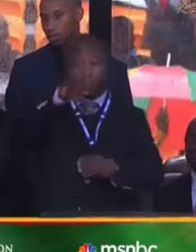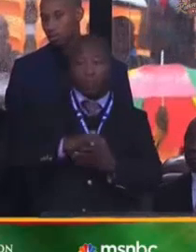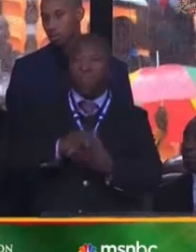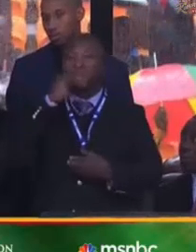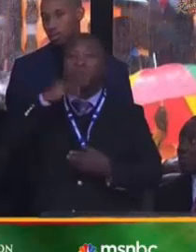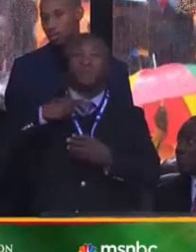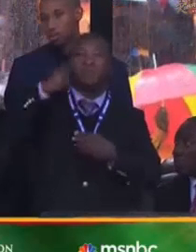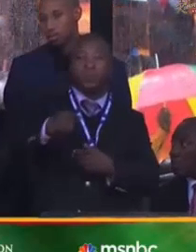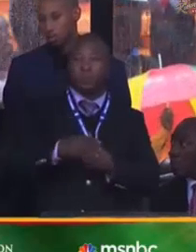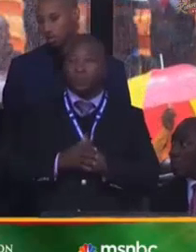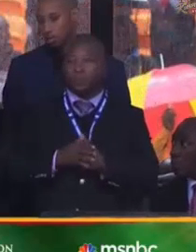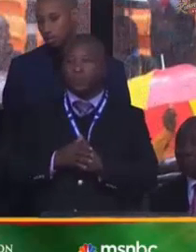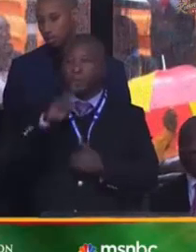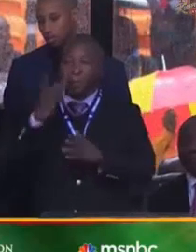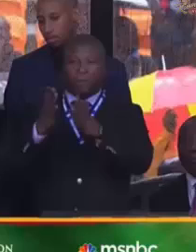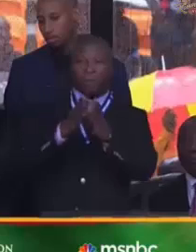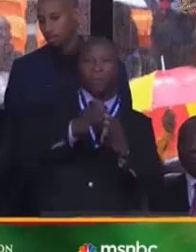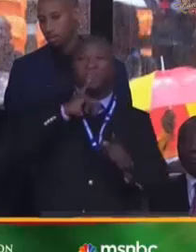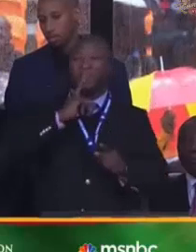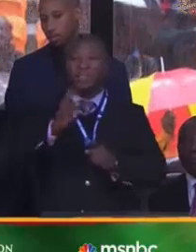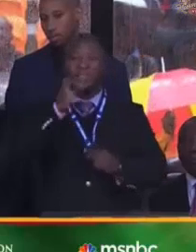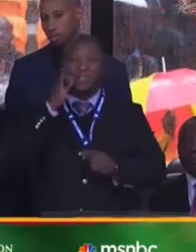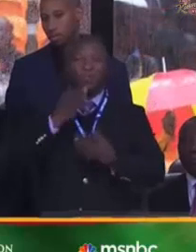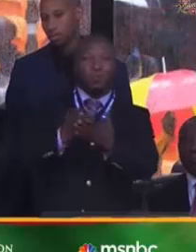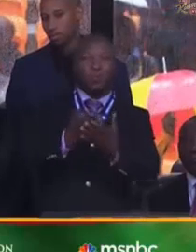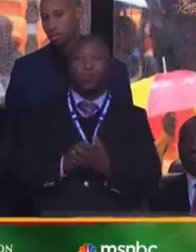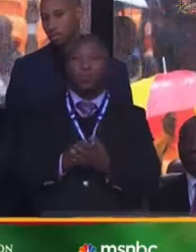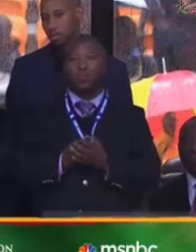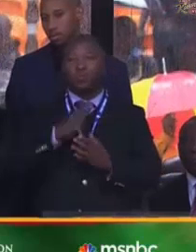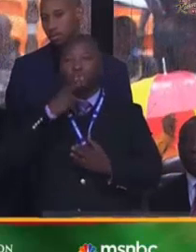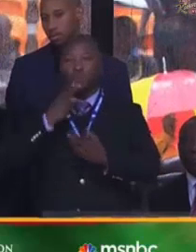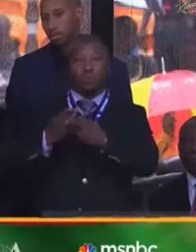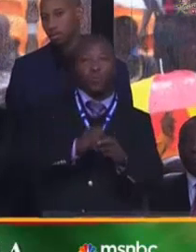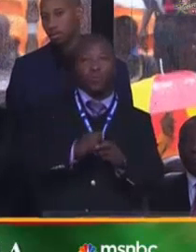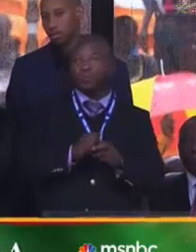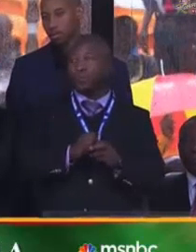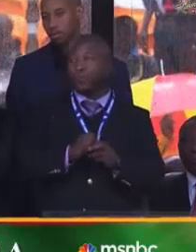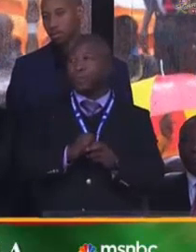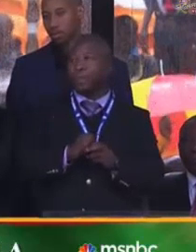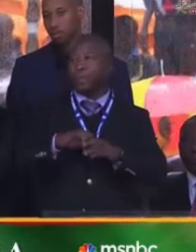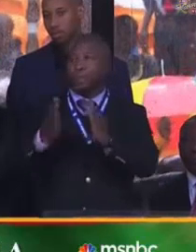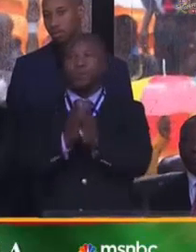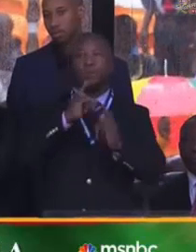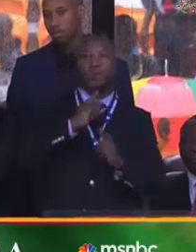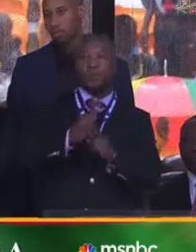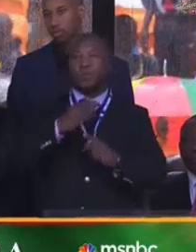sign language interpreter at Nelson Mandela's memorial. As you can see, the guy has no idea what he's doing,